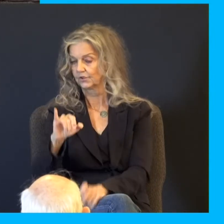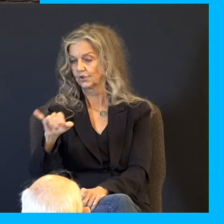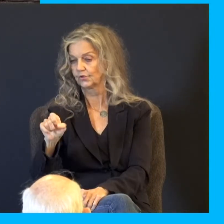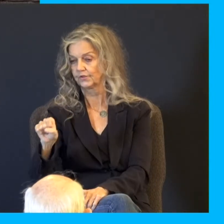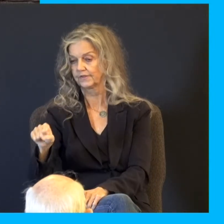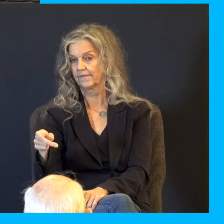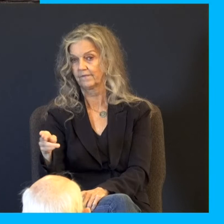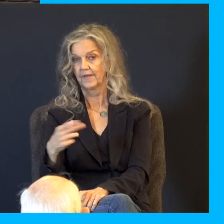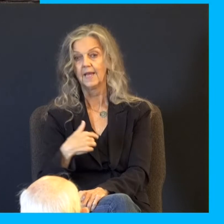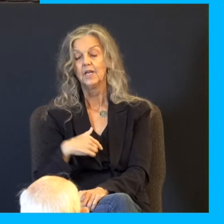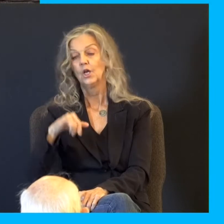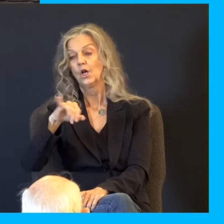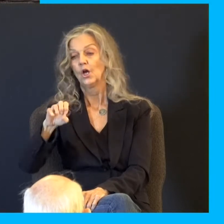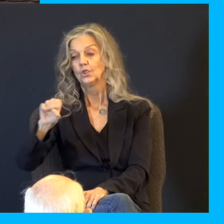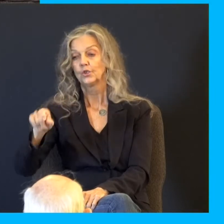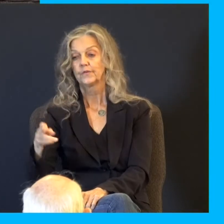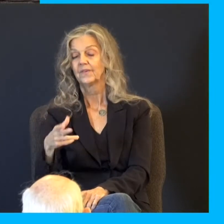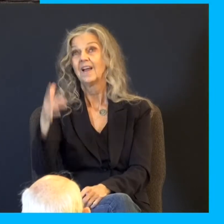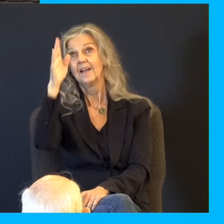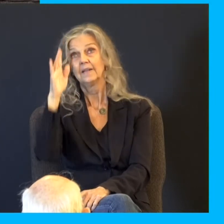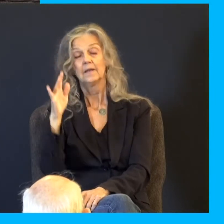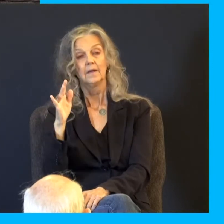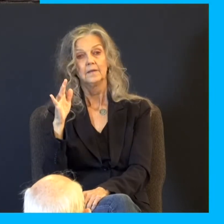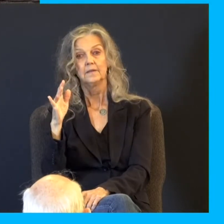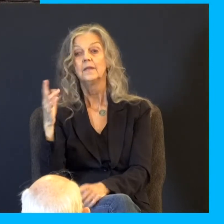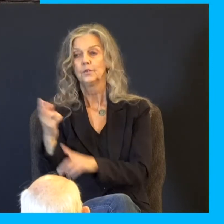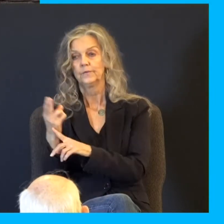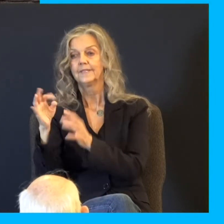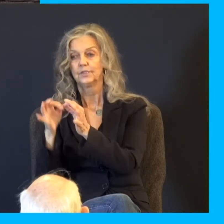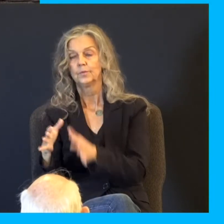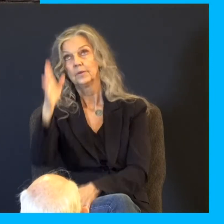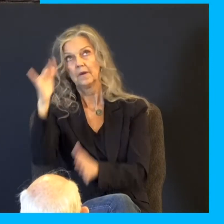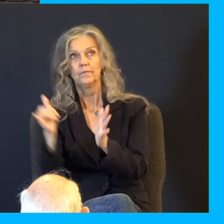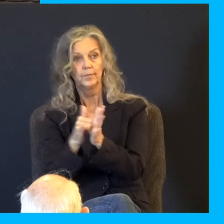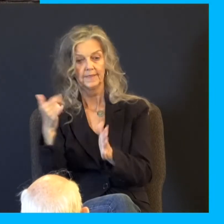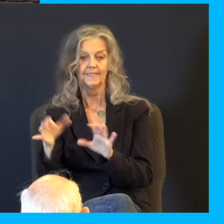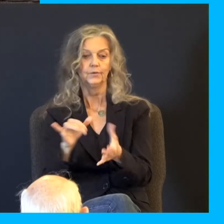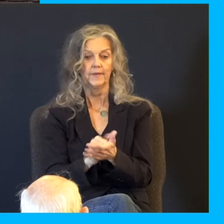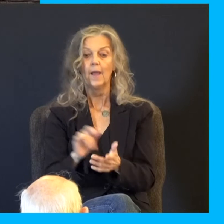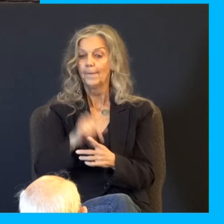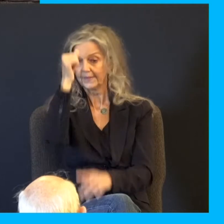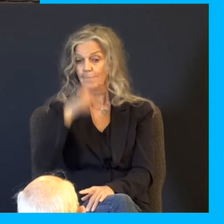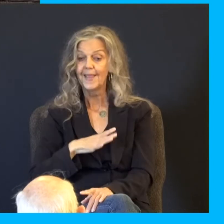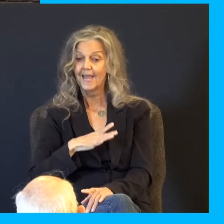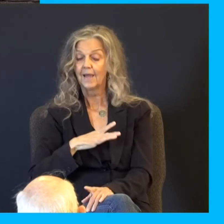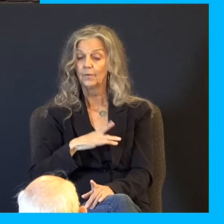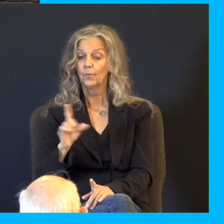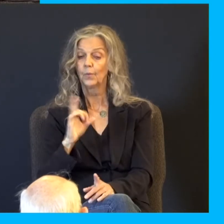Joseph said, God forbid that I should, again, through an interpreter, do so. But the man in whose hand the cup is found, he